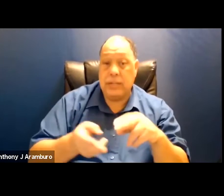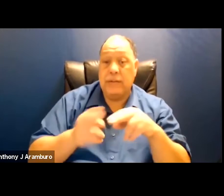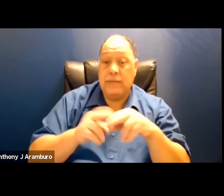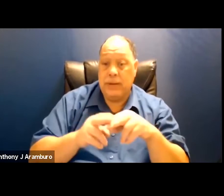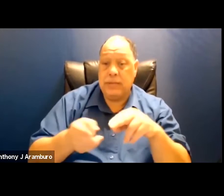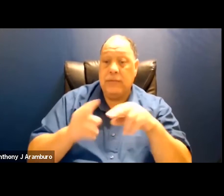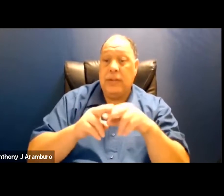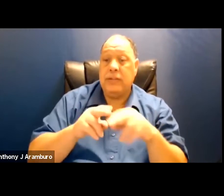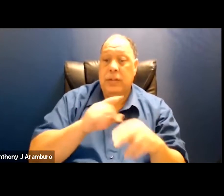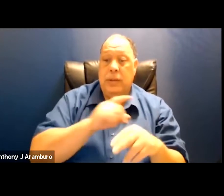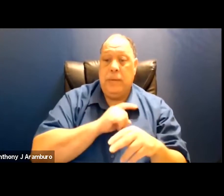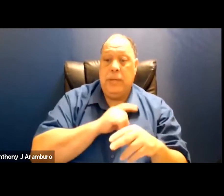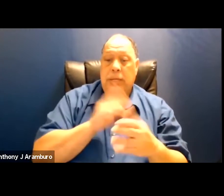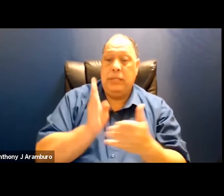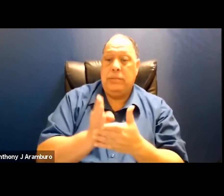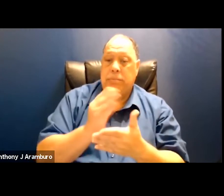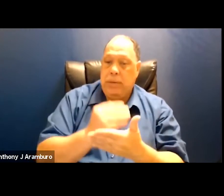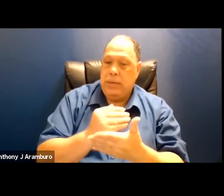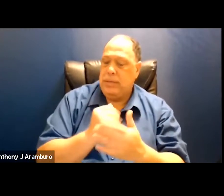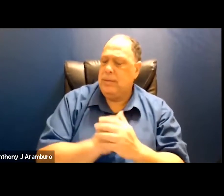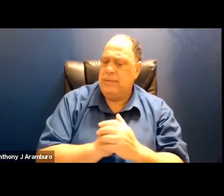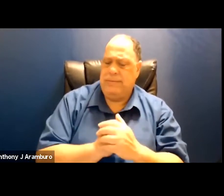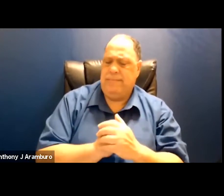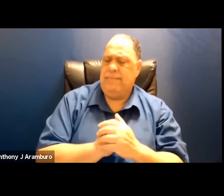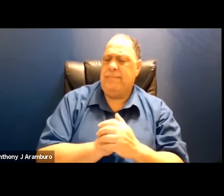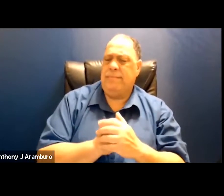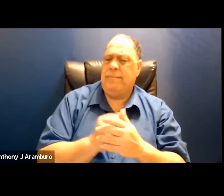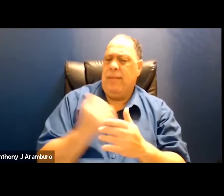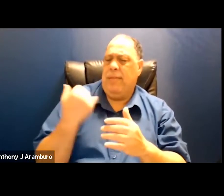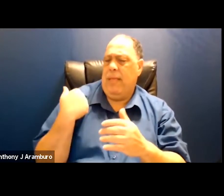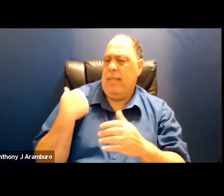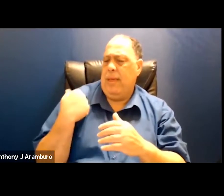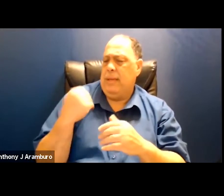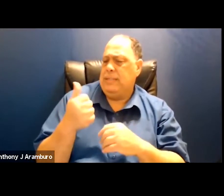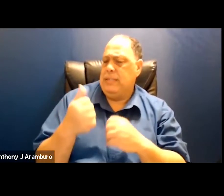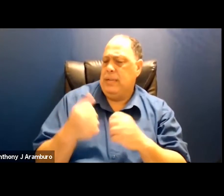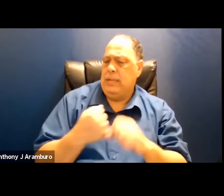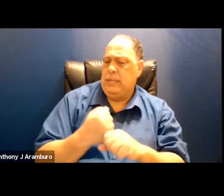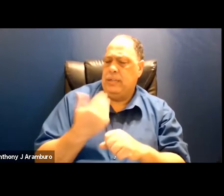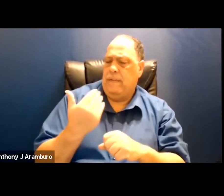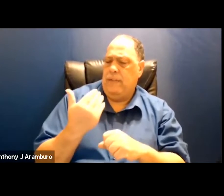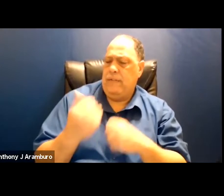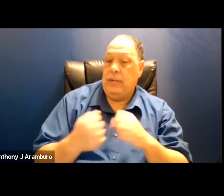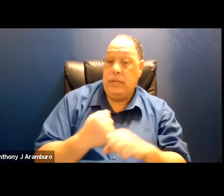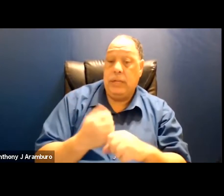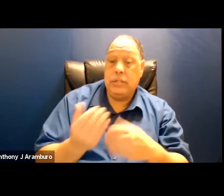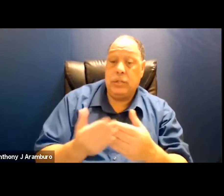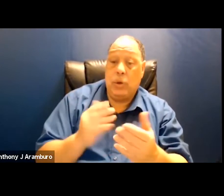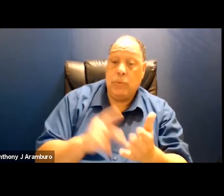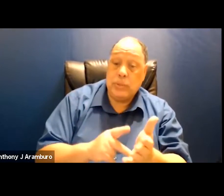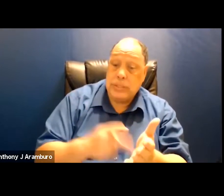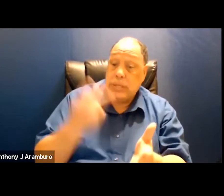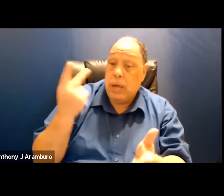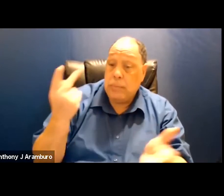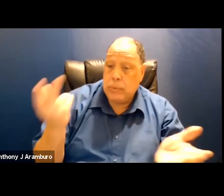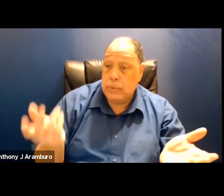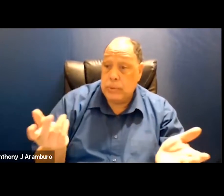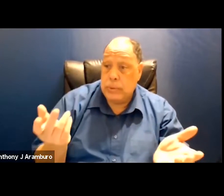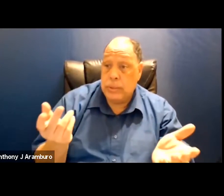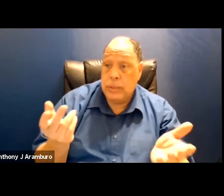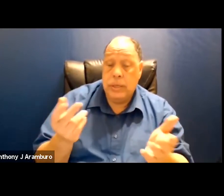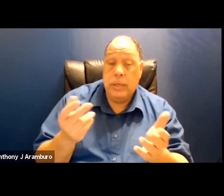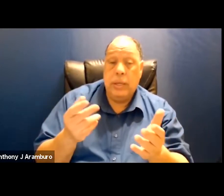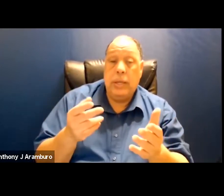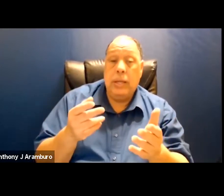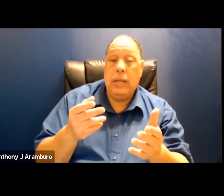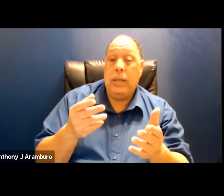and um it's you know in the last uh 10 or 15 years it's almost doubled um so the demand was let's roll it back 50